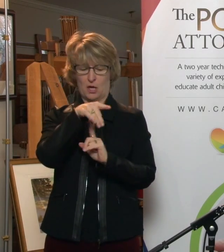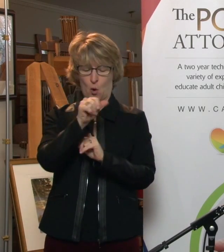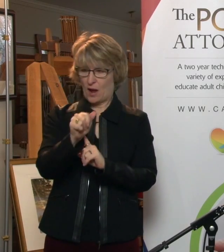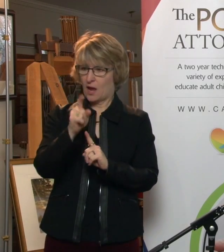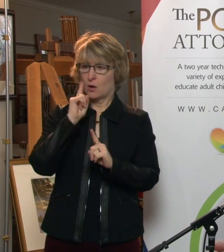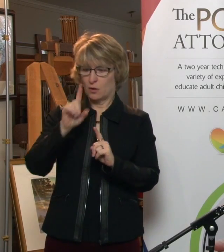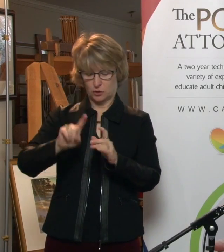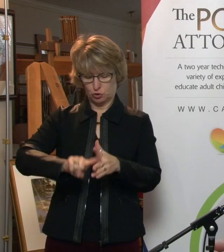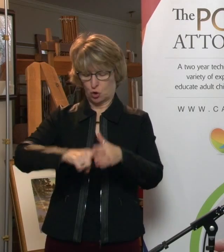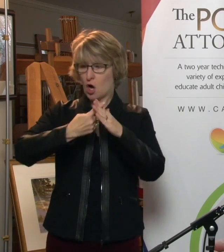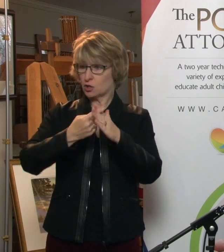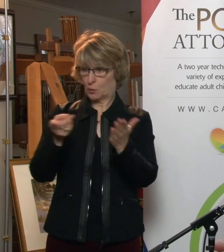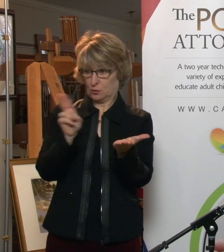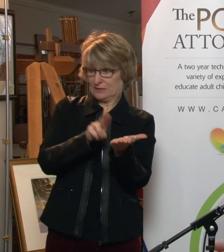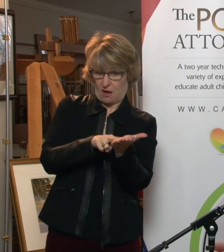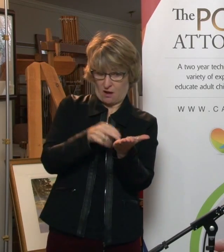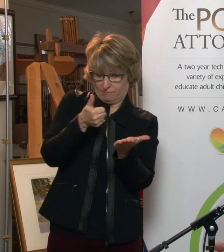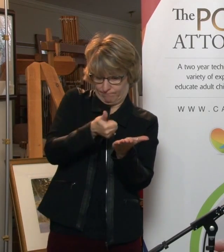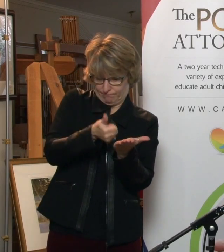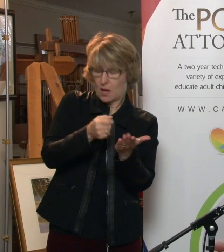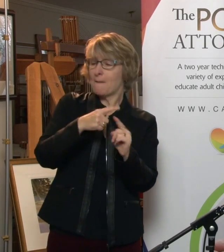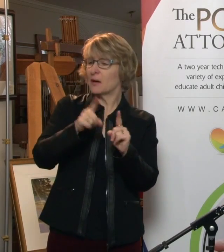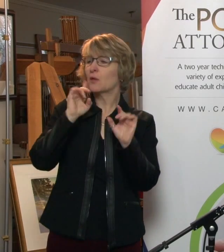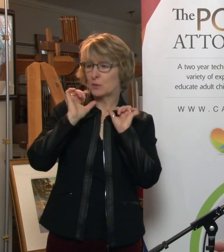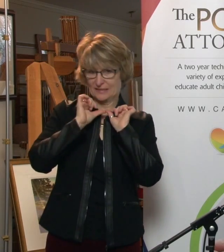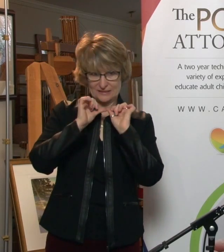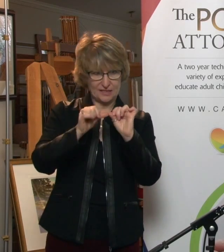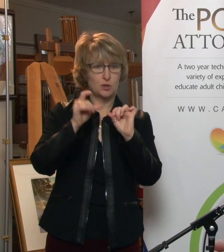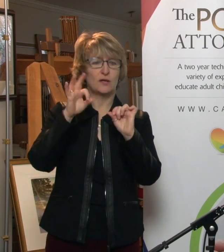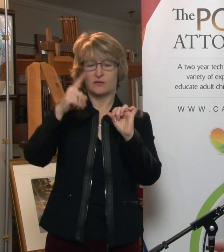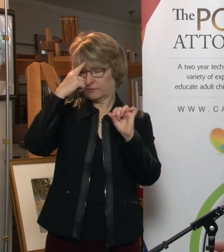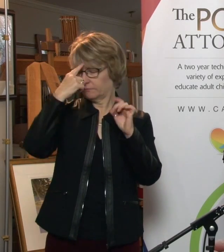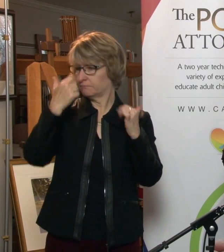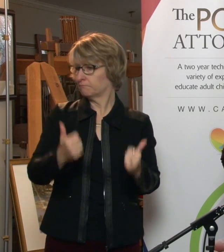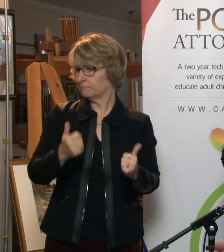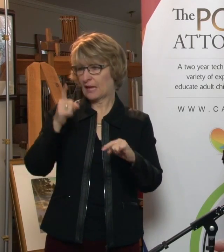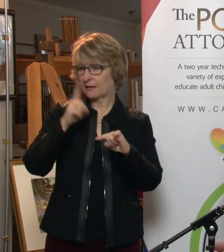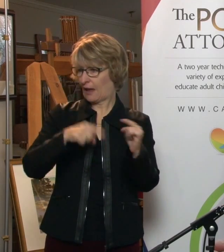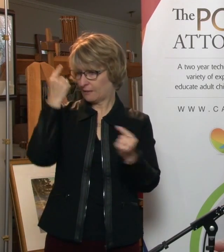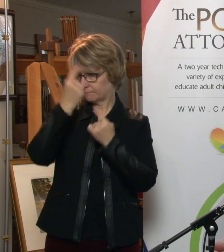effective the moment you sign it, but they continue to be effective should you become incapable.